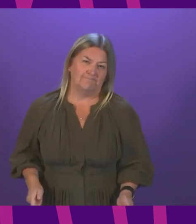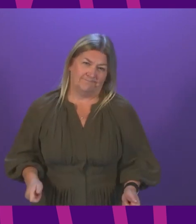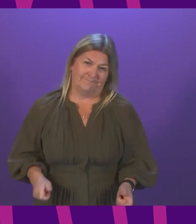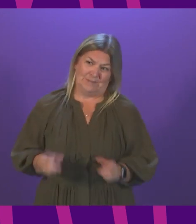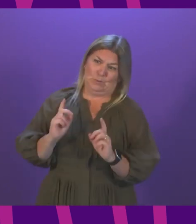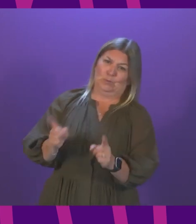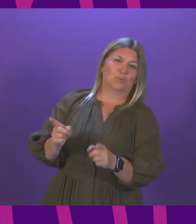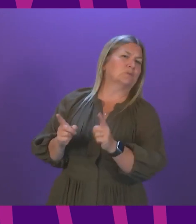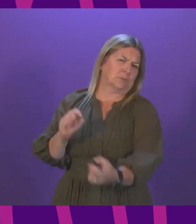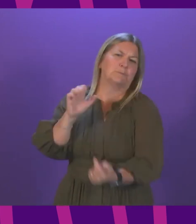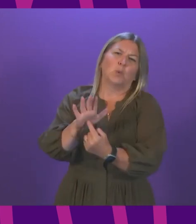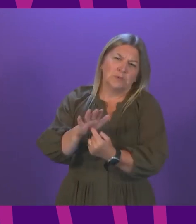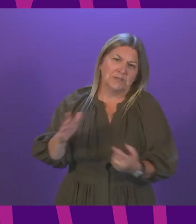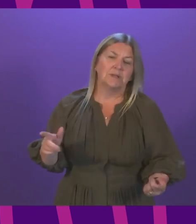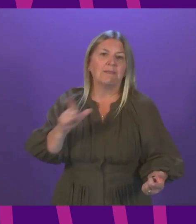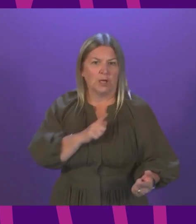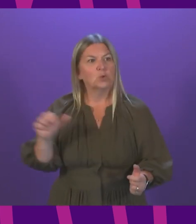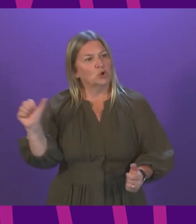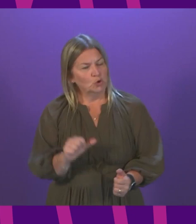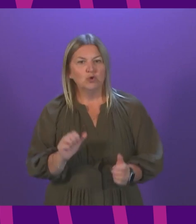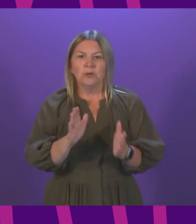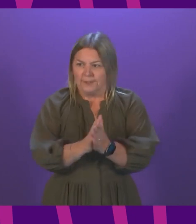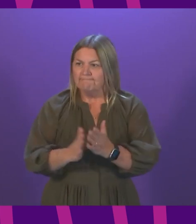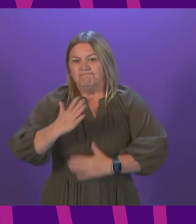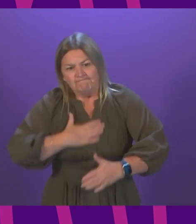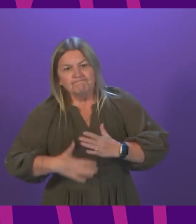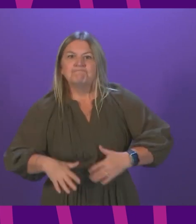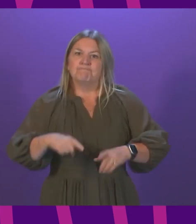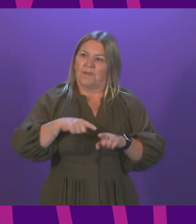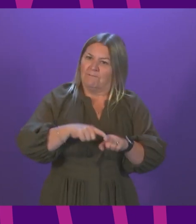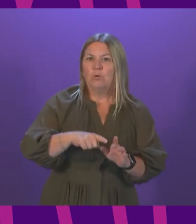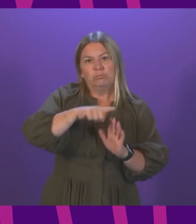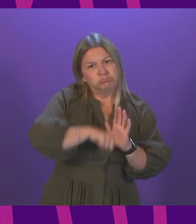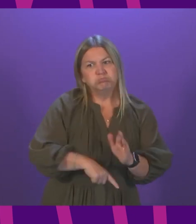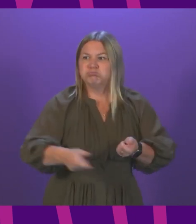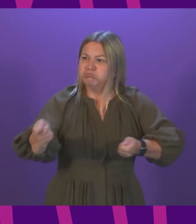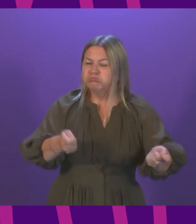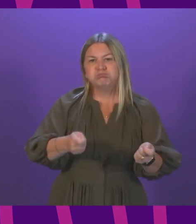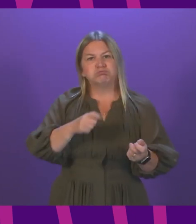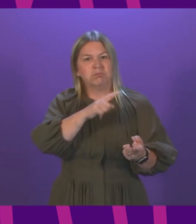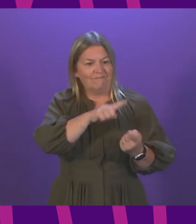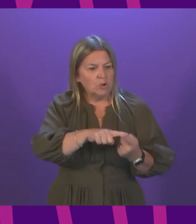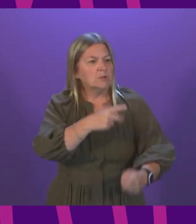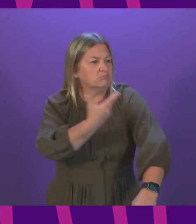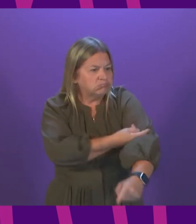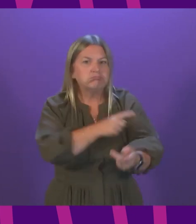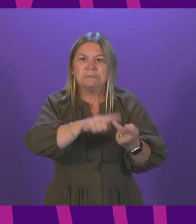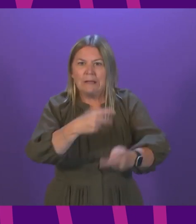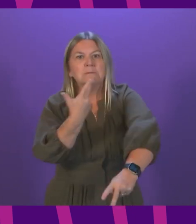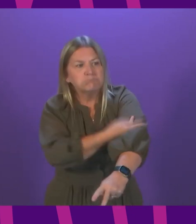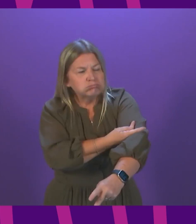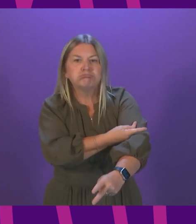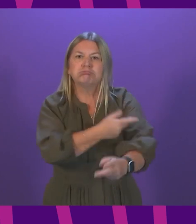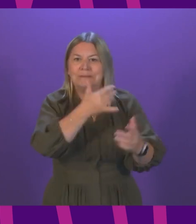provide all of us with an extra incentive, if indeed it is needed, to get vaccinated, to test regularly, and to keep complying